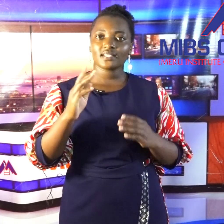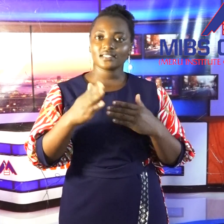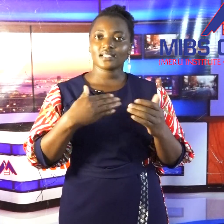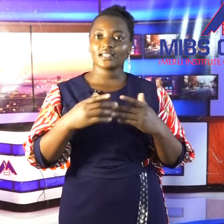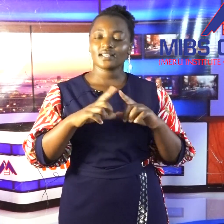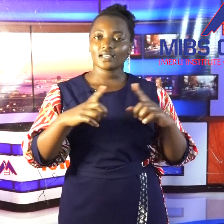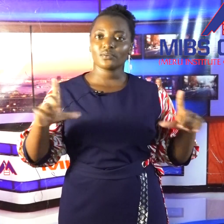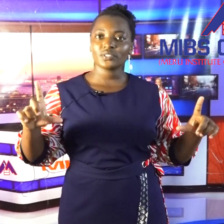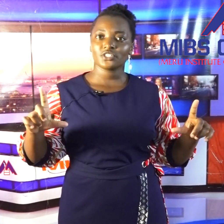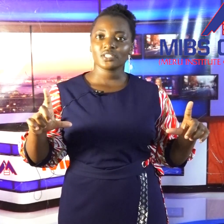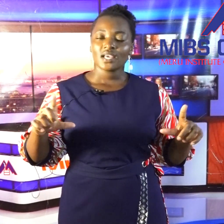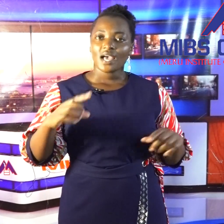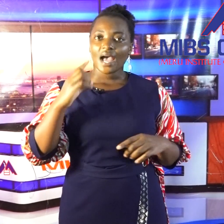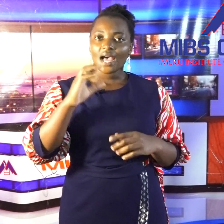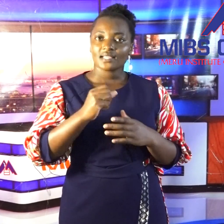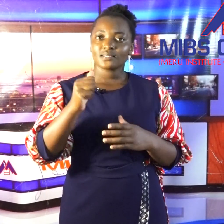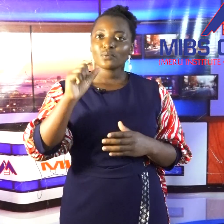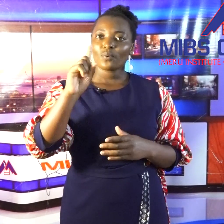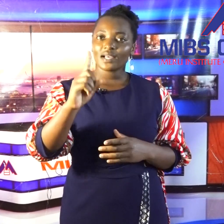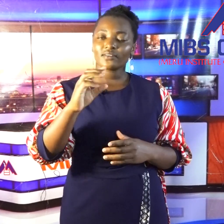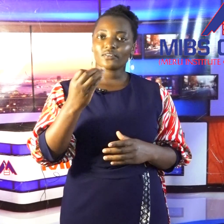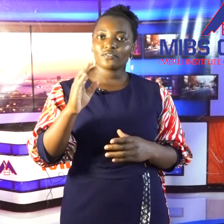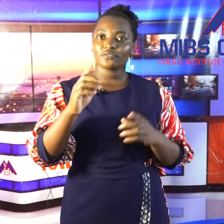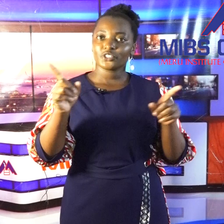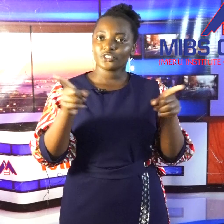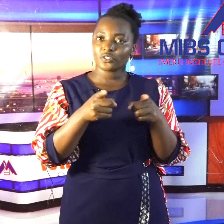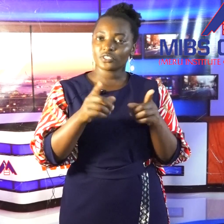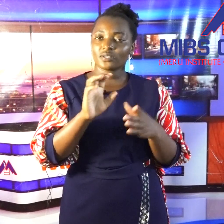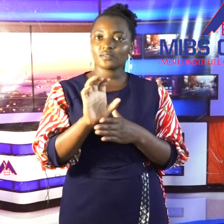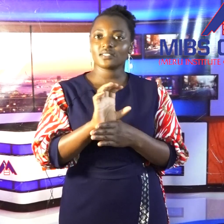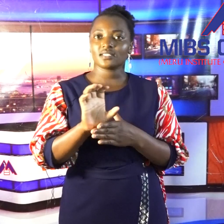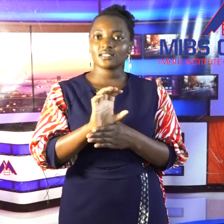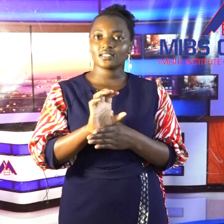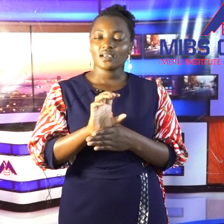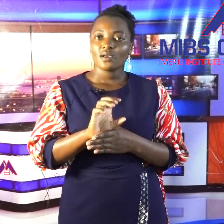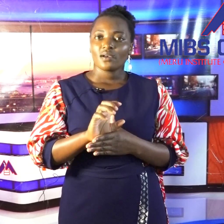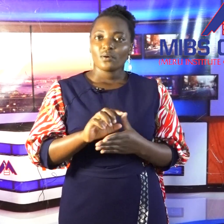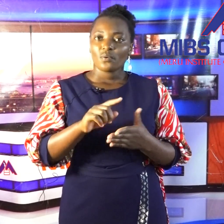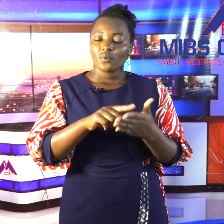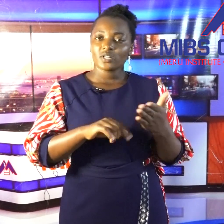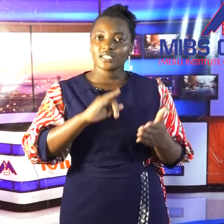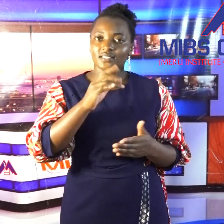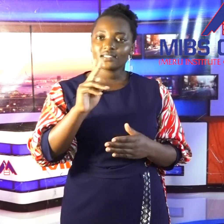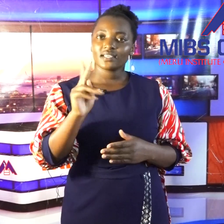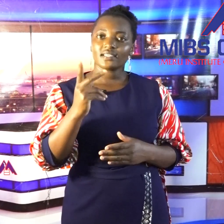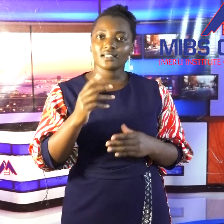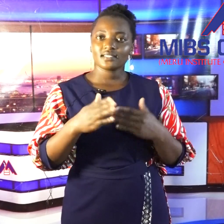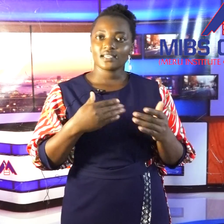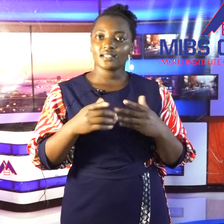Sign Language as one of short courses. What is Kenya Sign